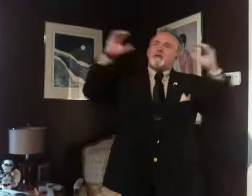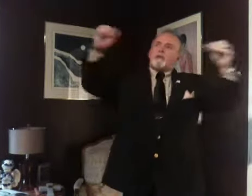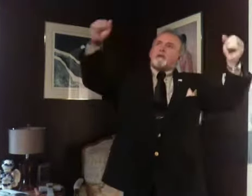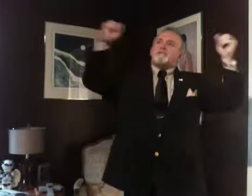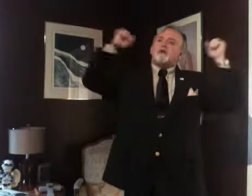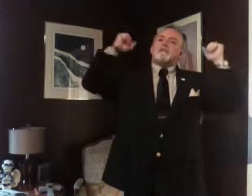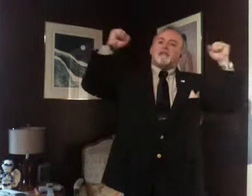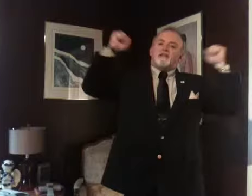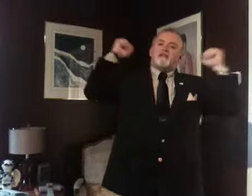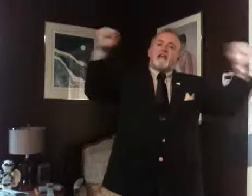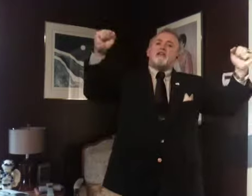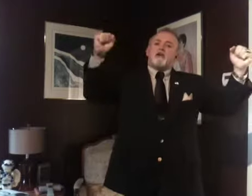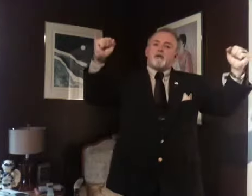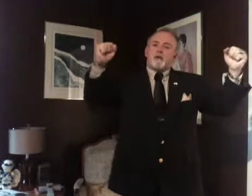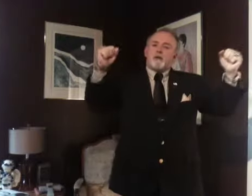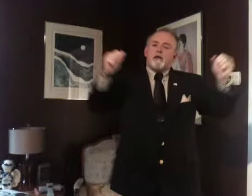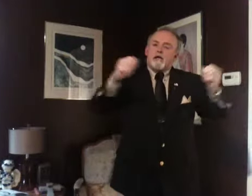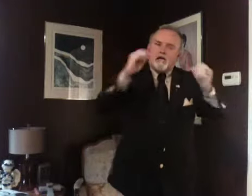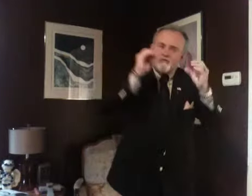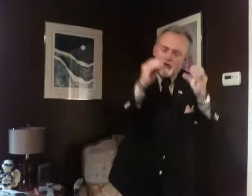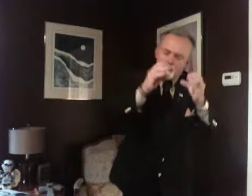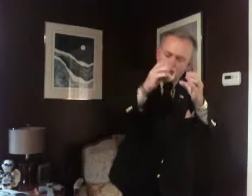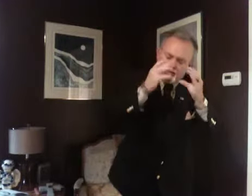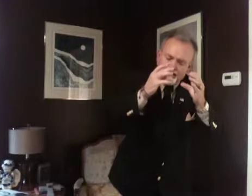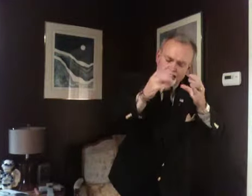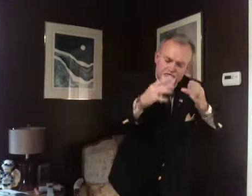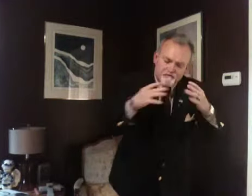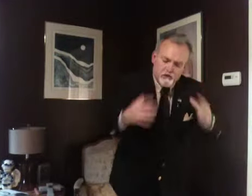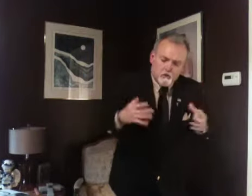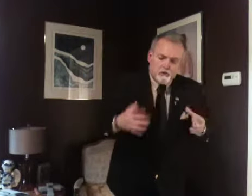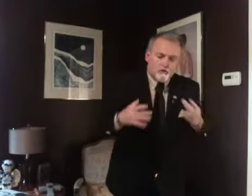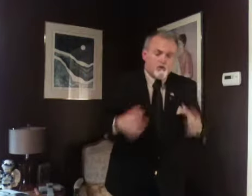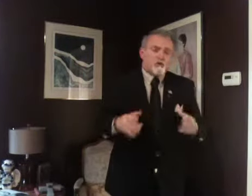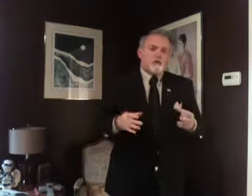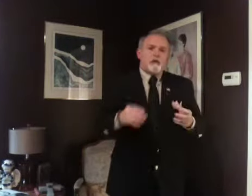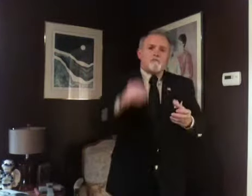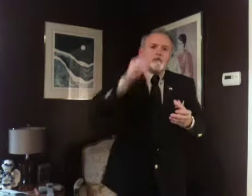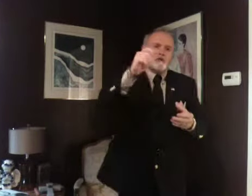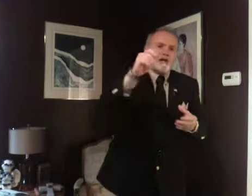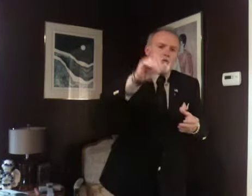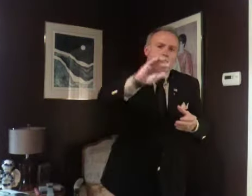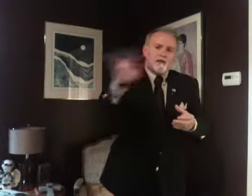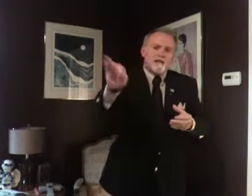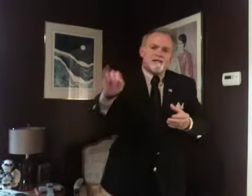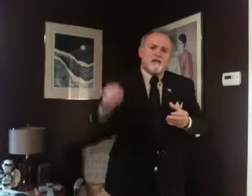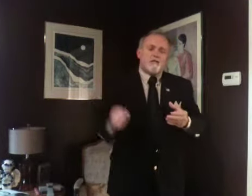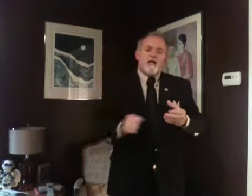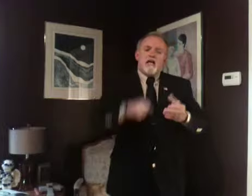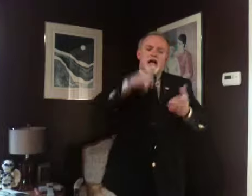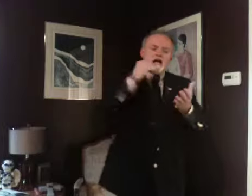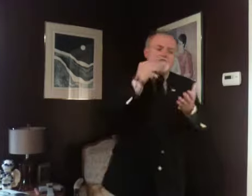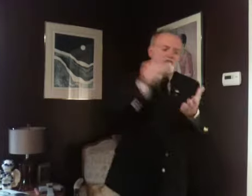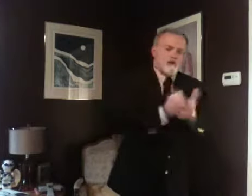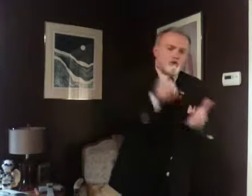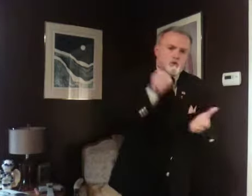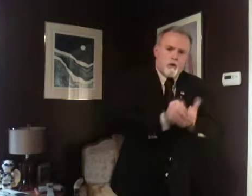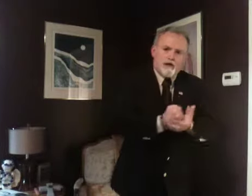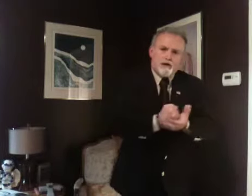get up and start saying thank you. Even though you may not feel real good, but you've got to replace it with, I feel great.